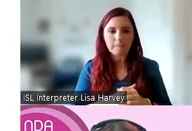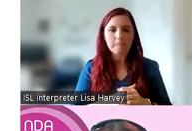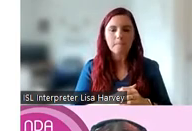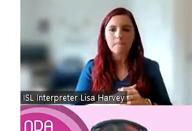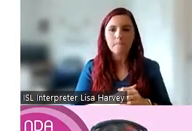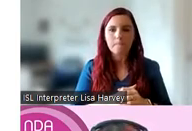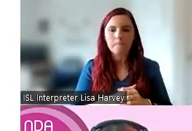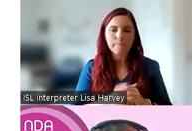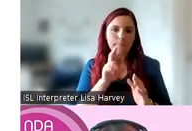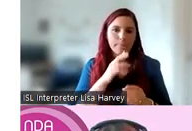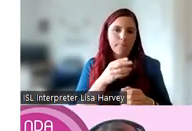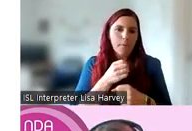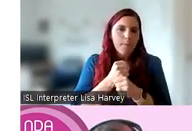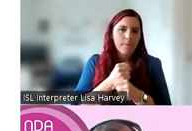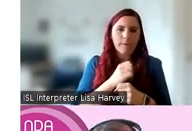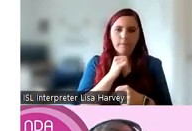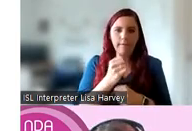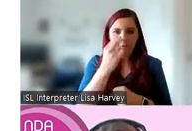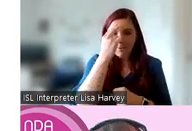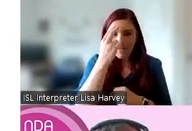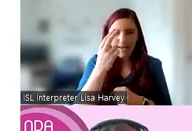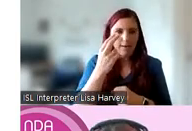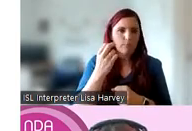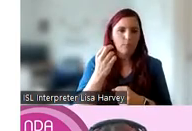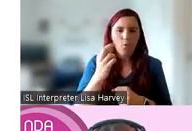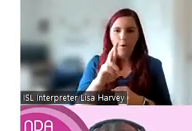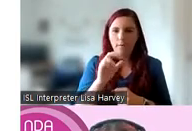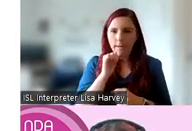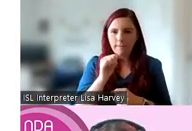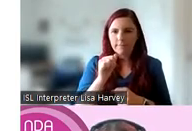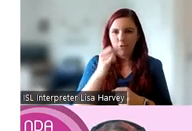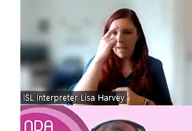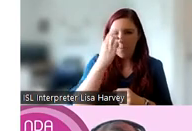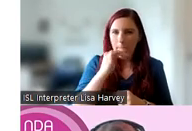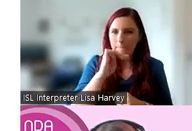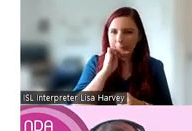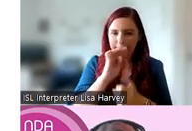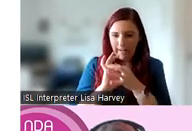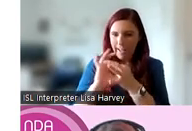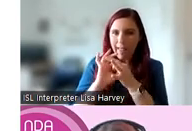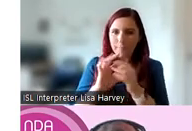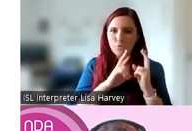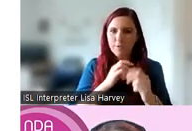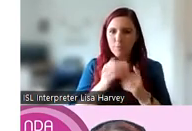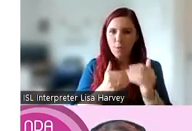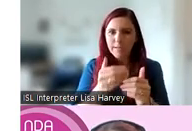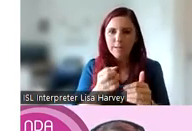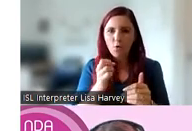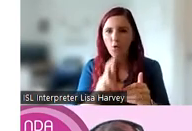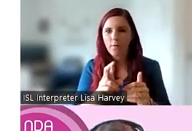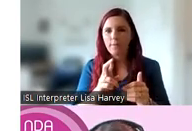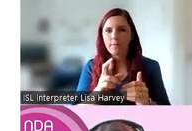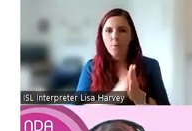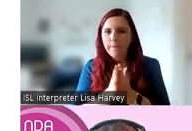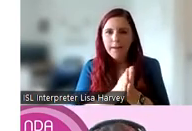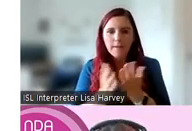A lack of understanding among caregivers and supporters around the collaborative research process or around the motivations of researchers can also